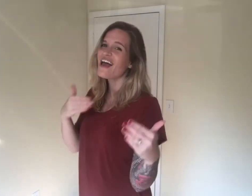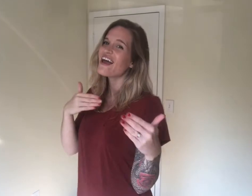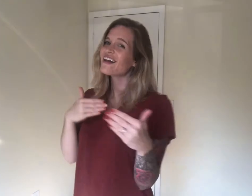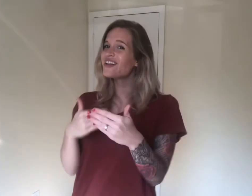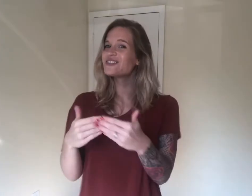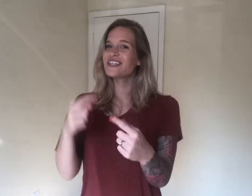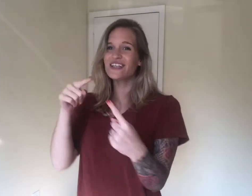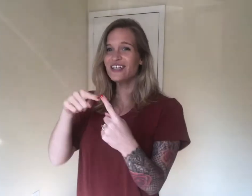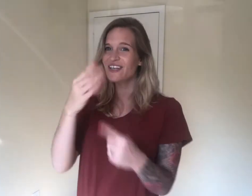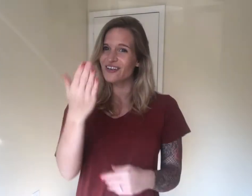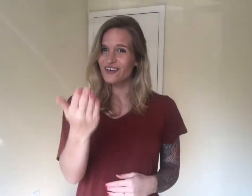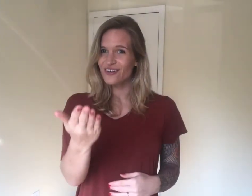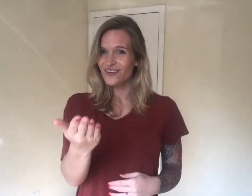Closer to you